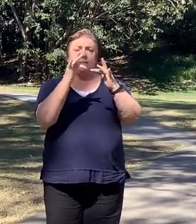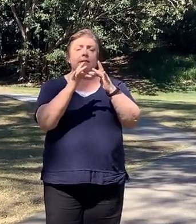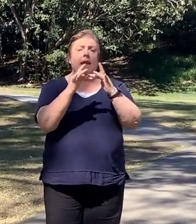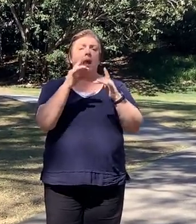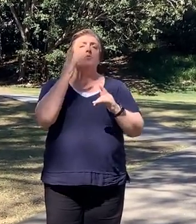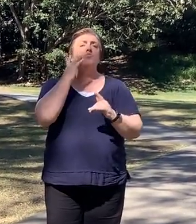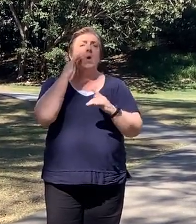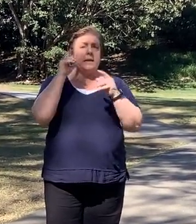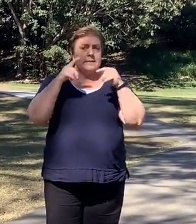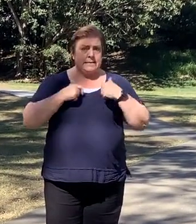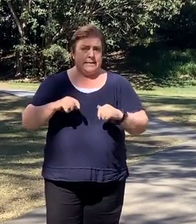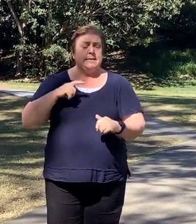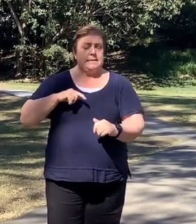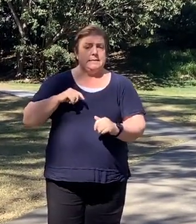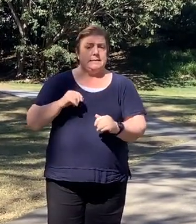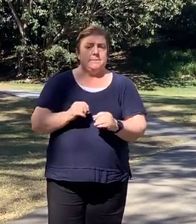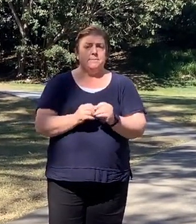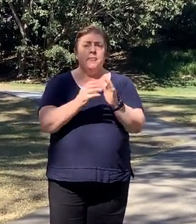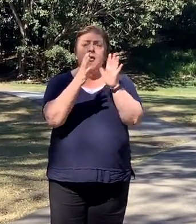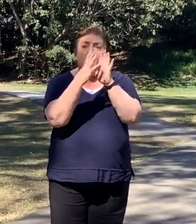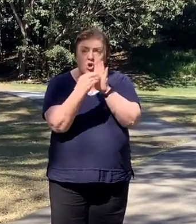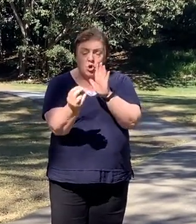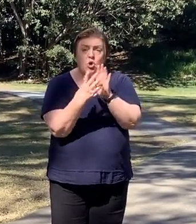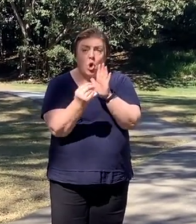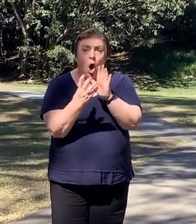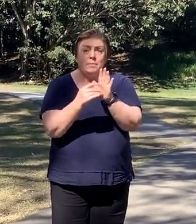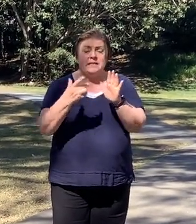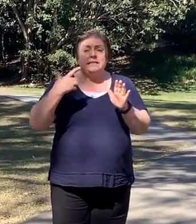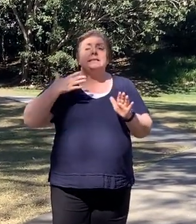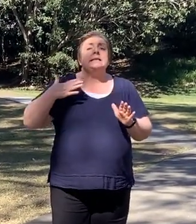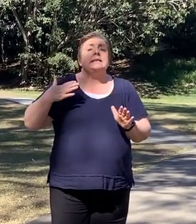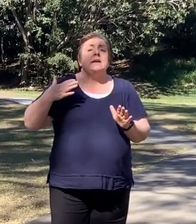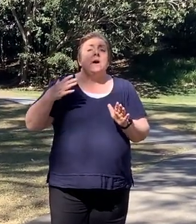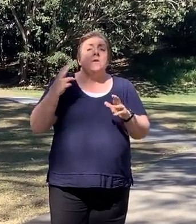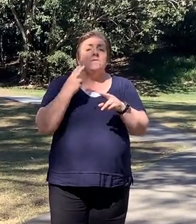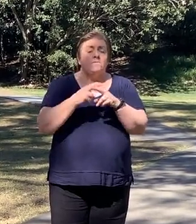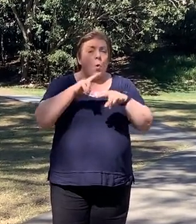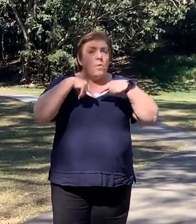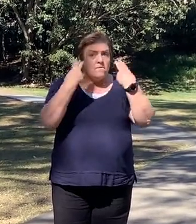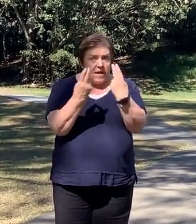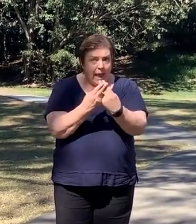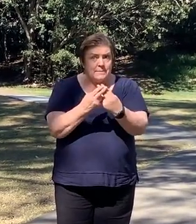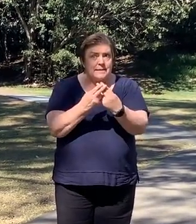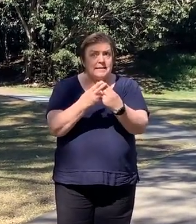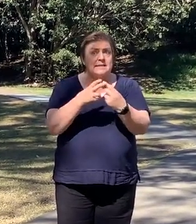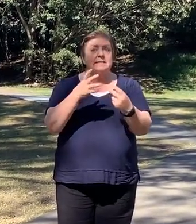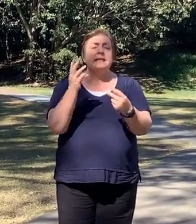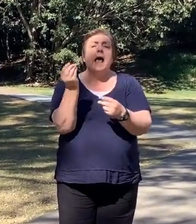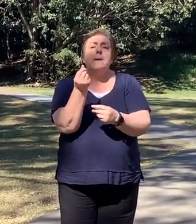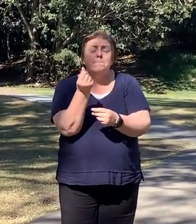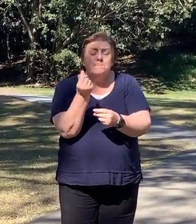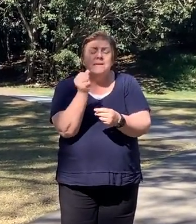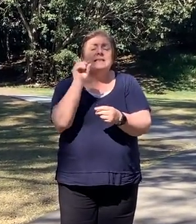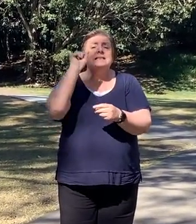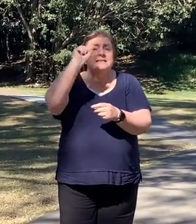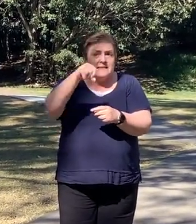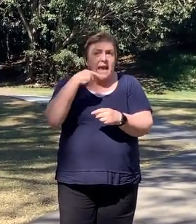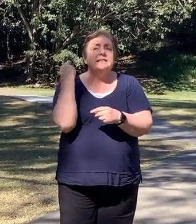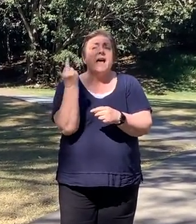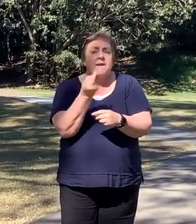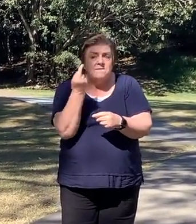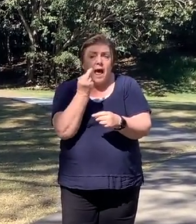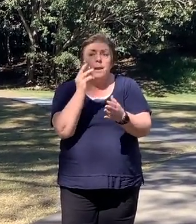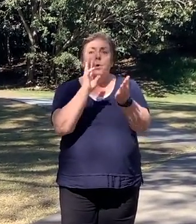arise. Paper copies for those families who need them will be available at this stage